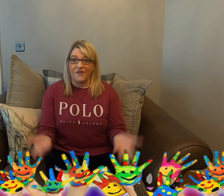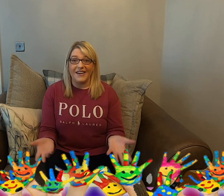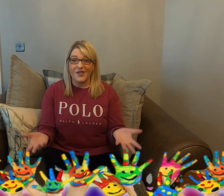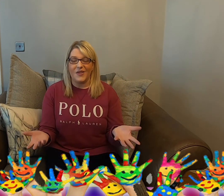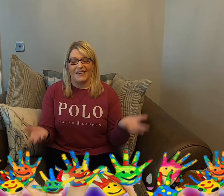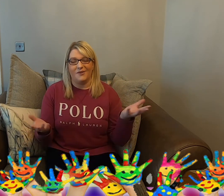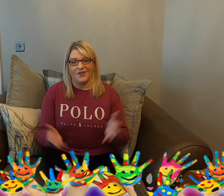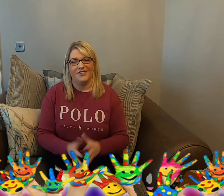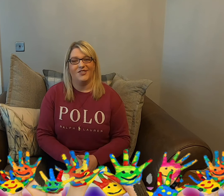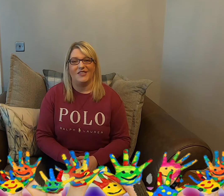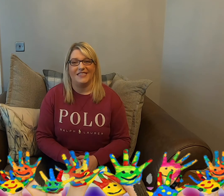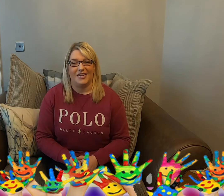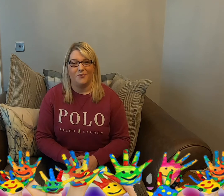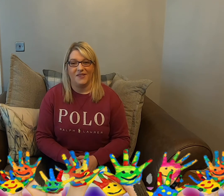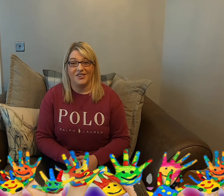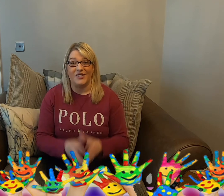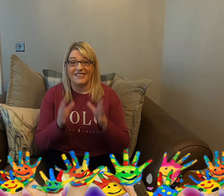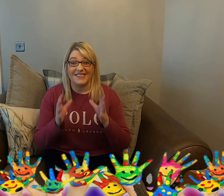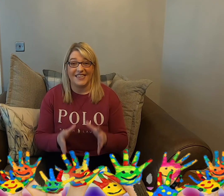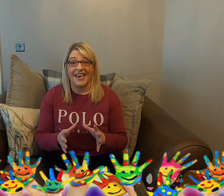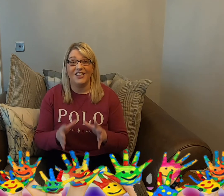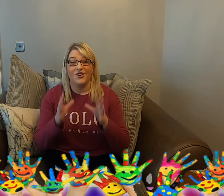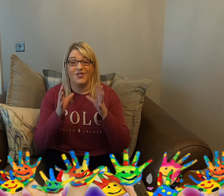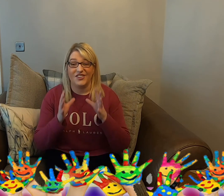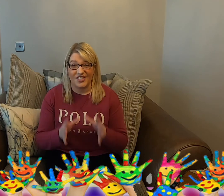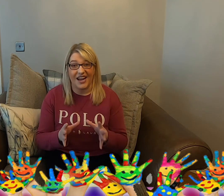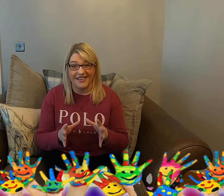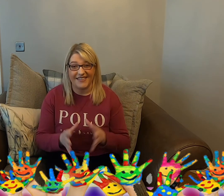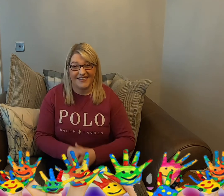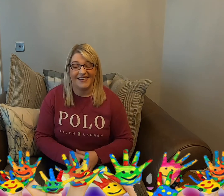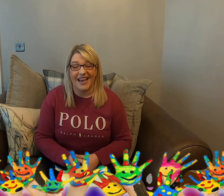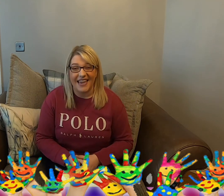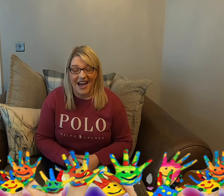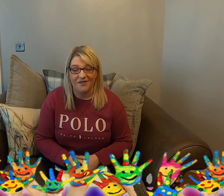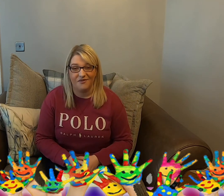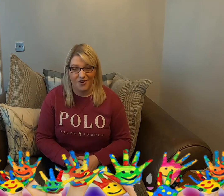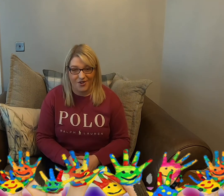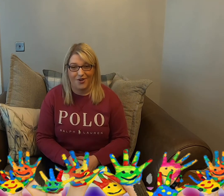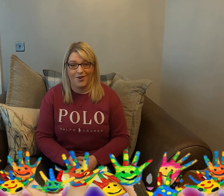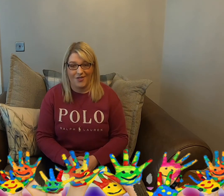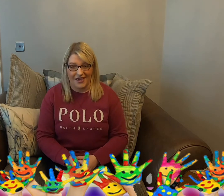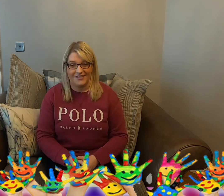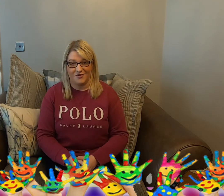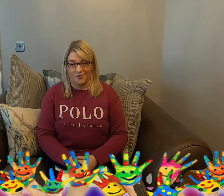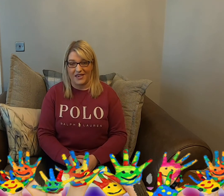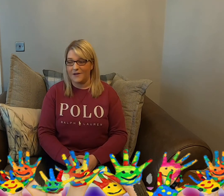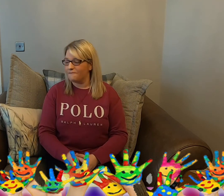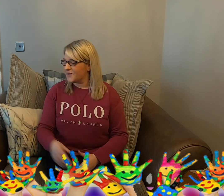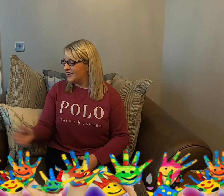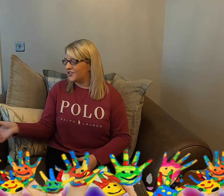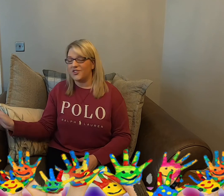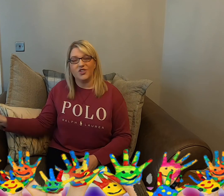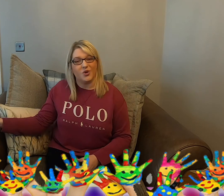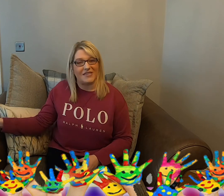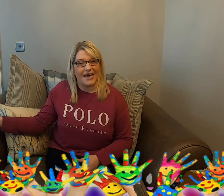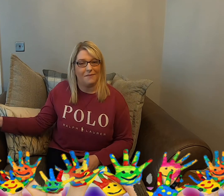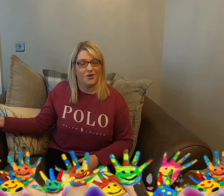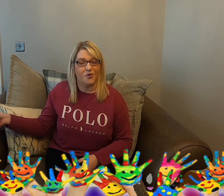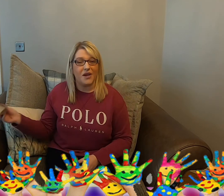final thing I want to do tonight, boys and girls, is tell you the challenge that I have for you this week. Just a short time ago, we